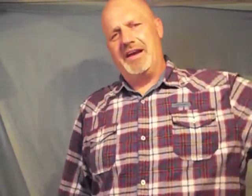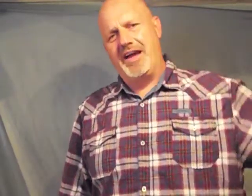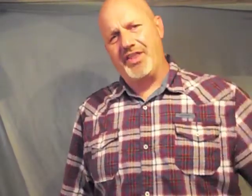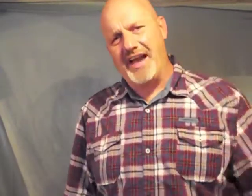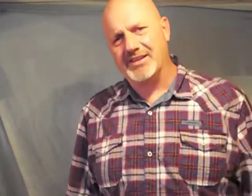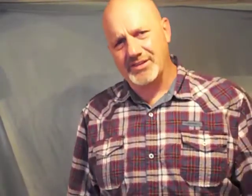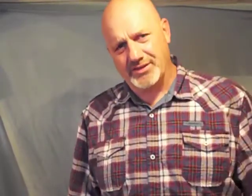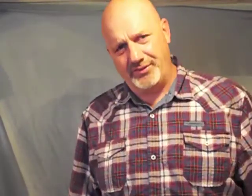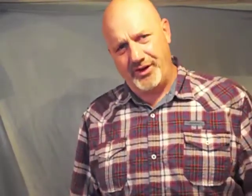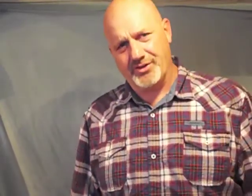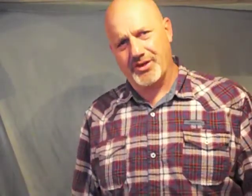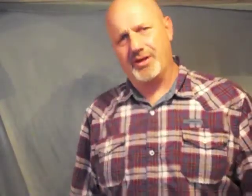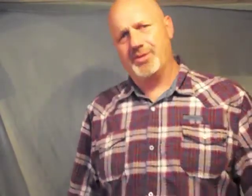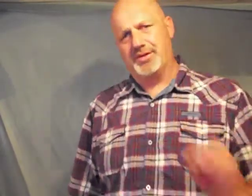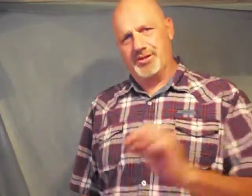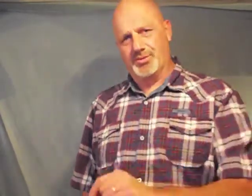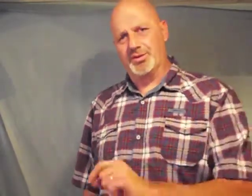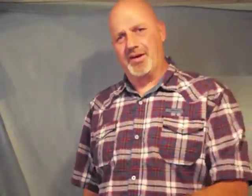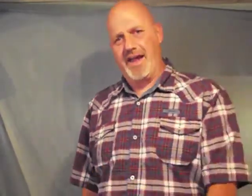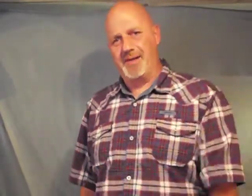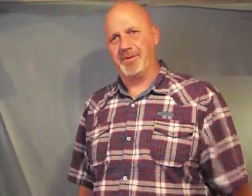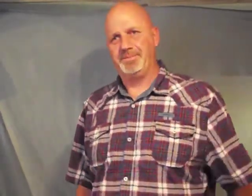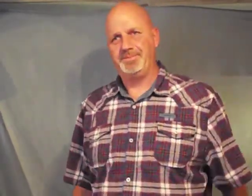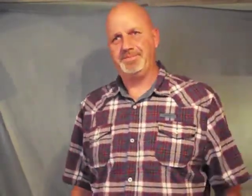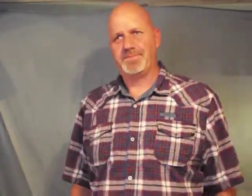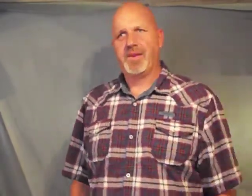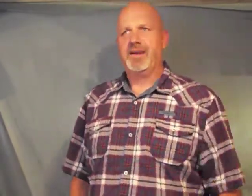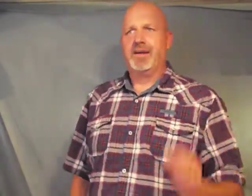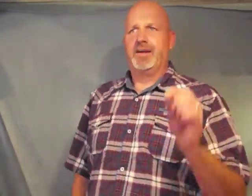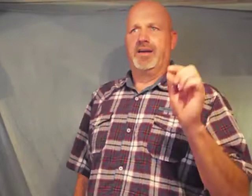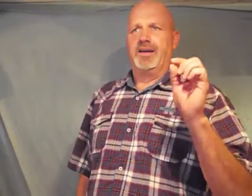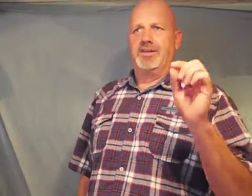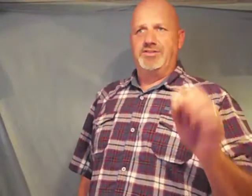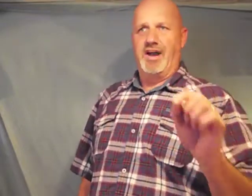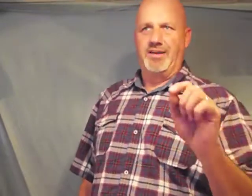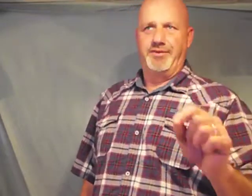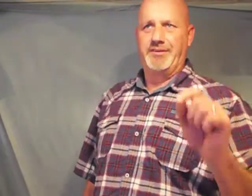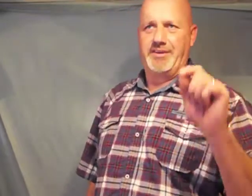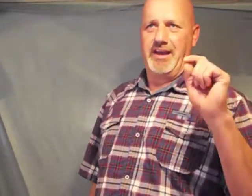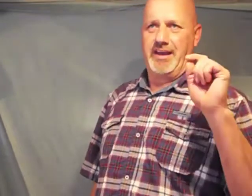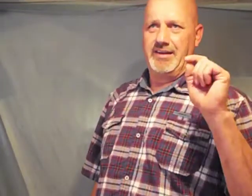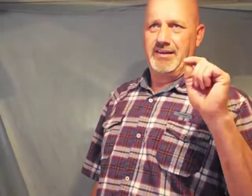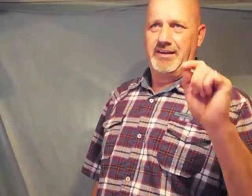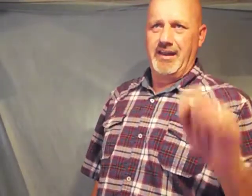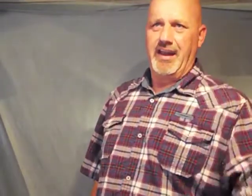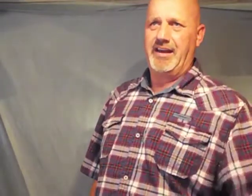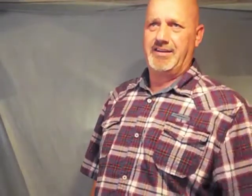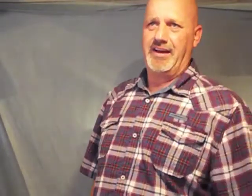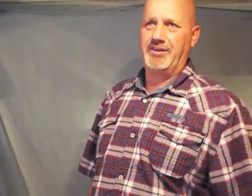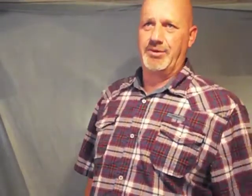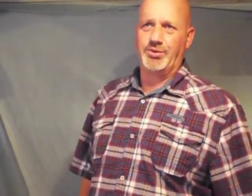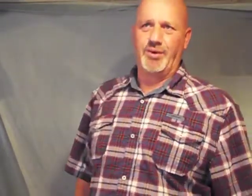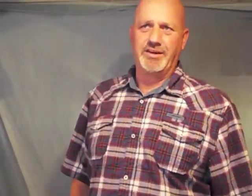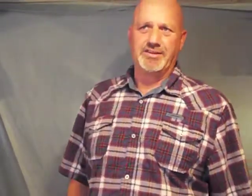down thousands of years ago that this was going to happen John 15 18 through 27